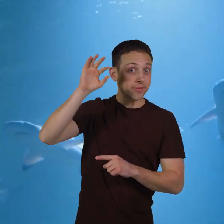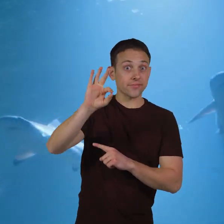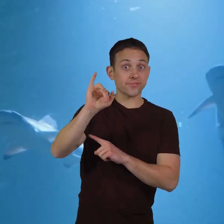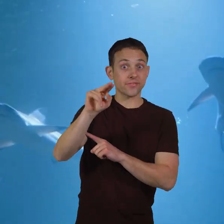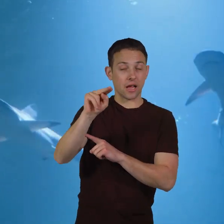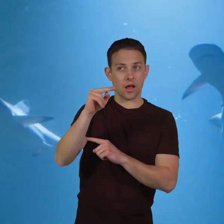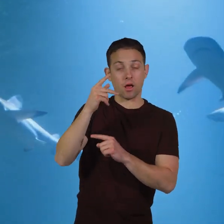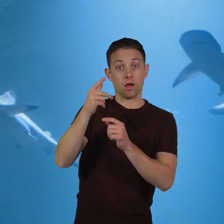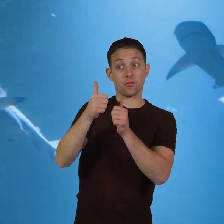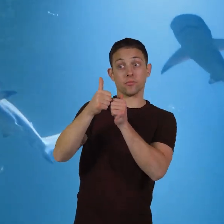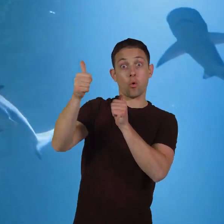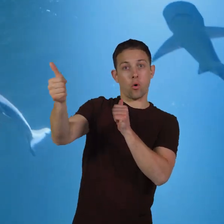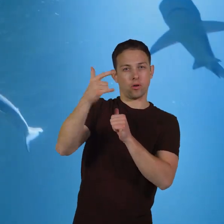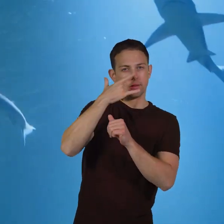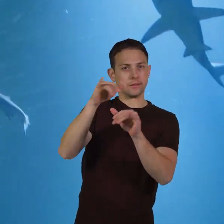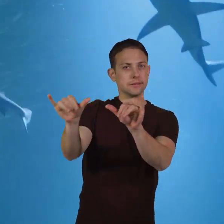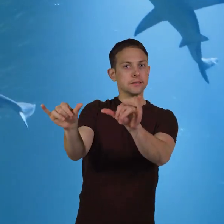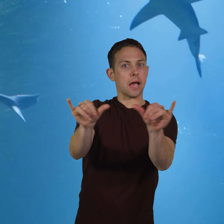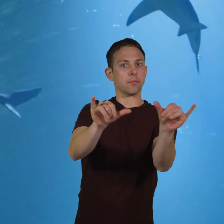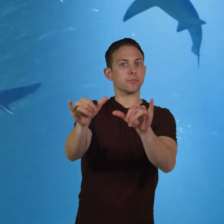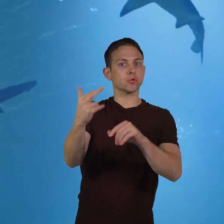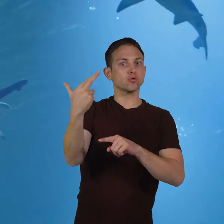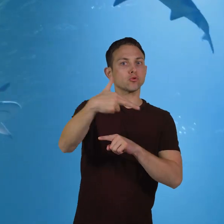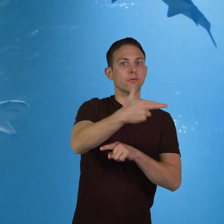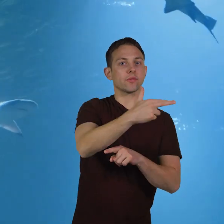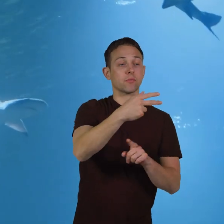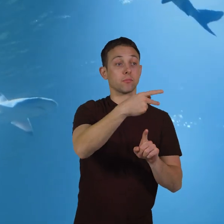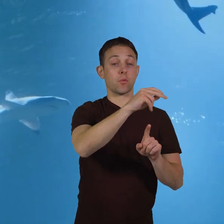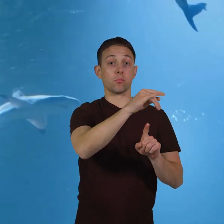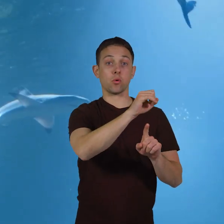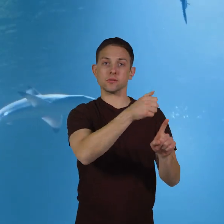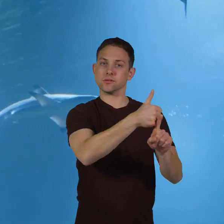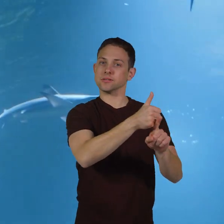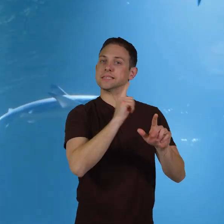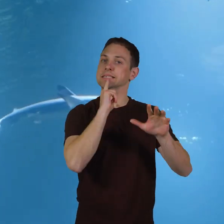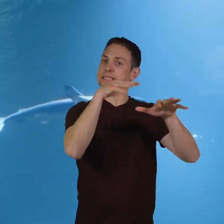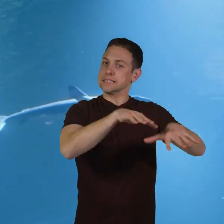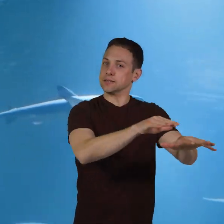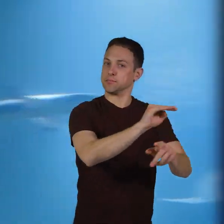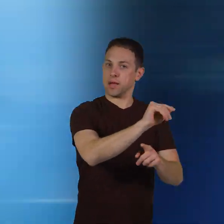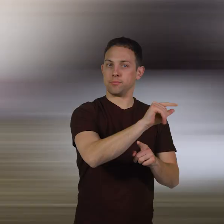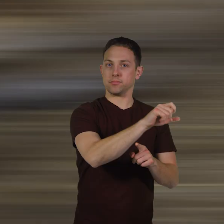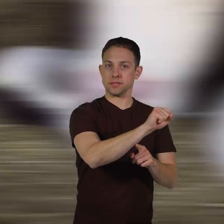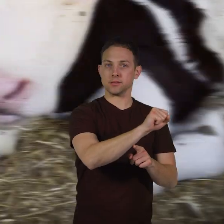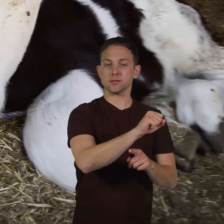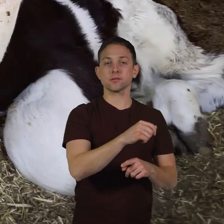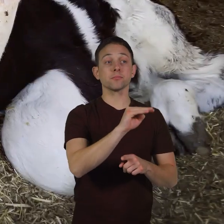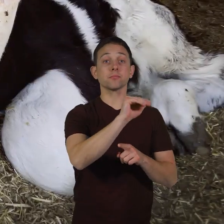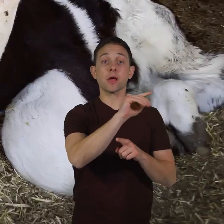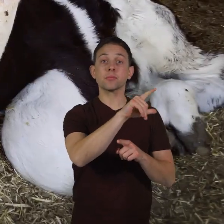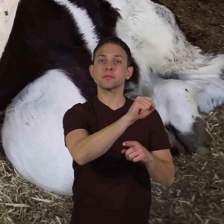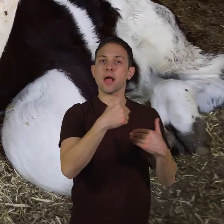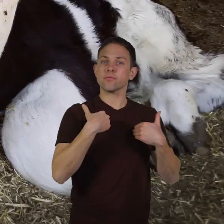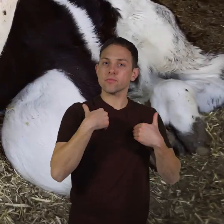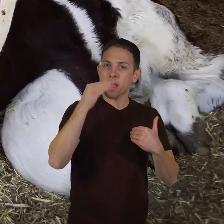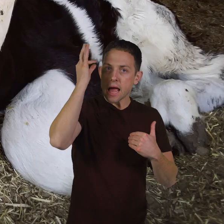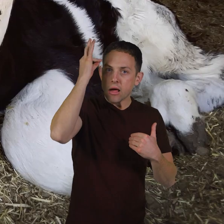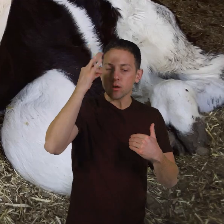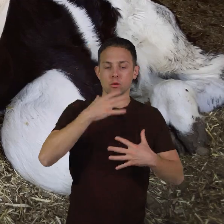similar from a distance. Dolphins and porpoises are sea mammals. Mammals have hair, breathe using